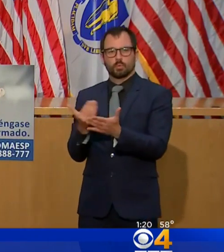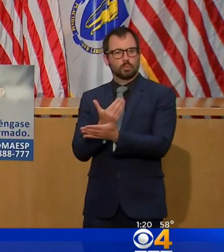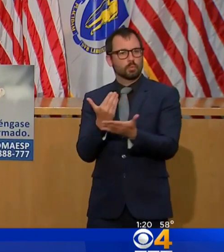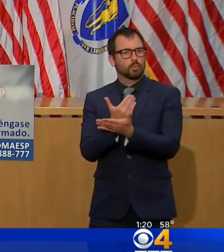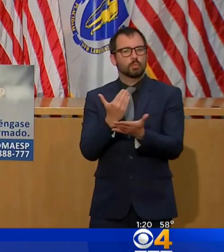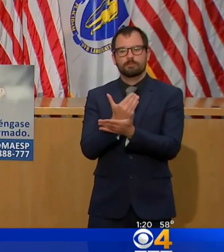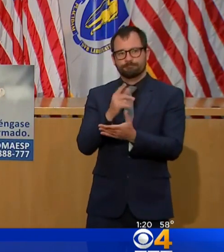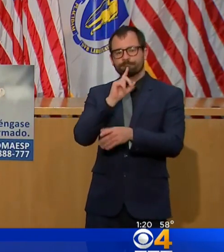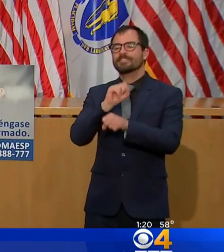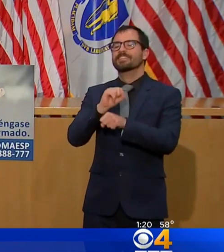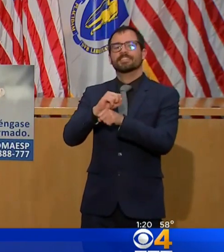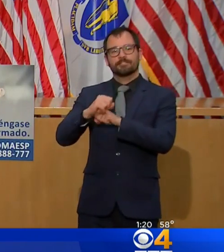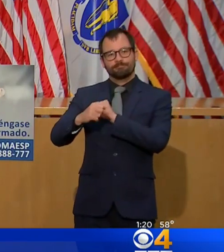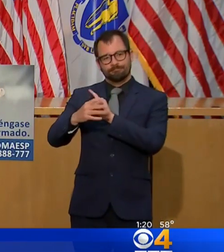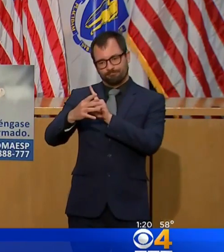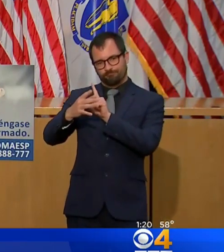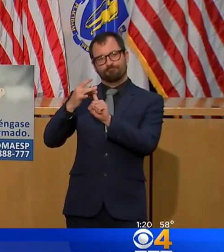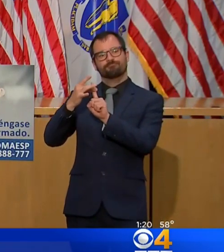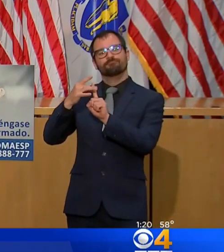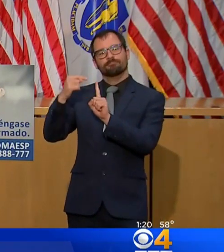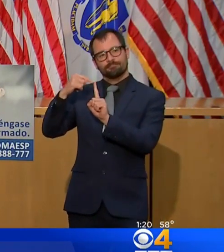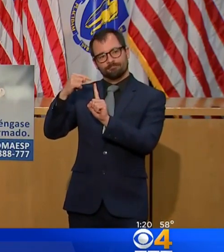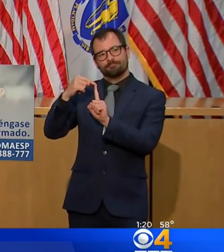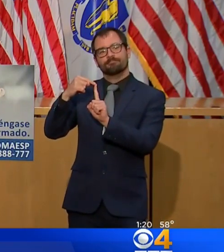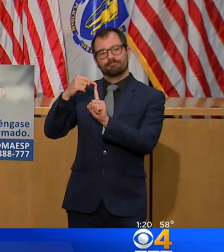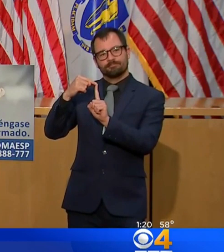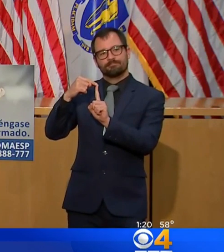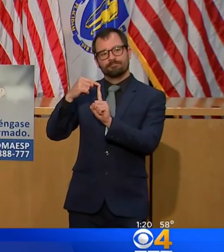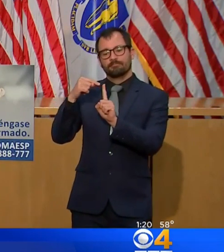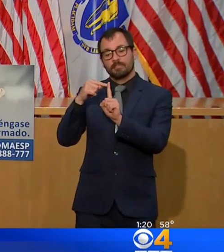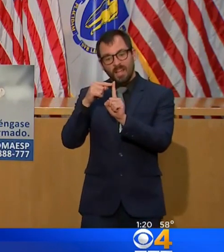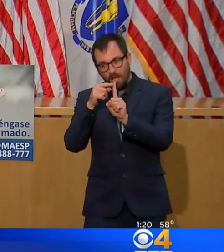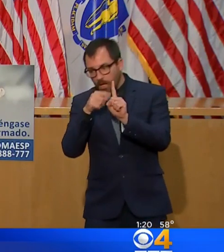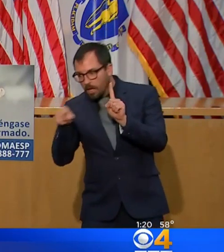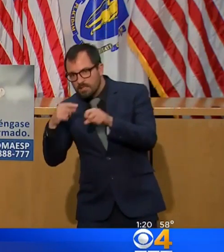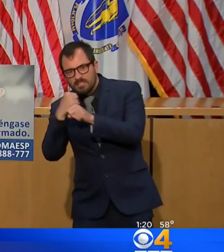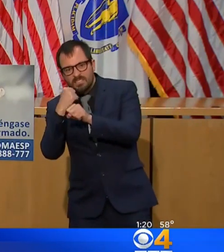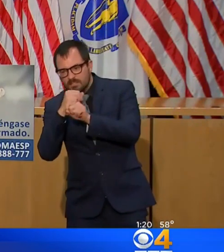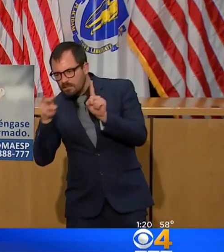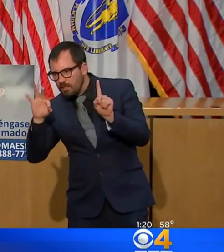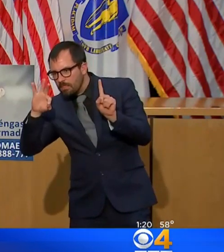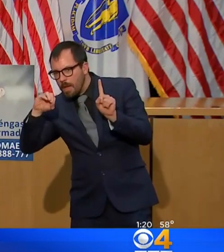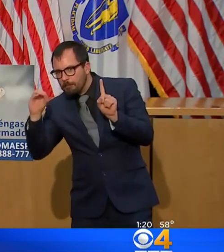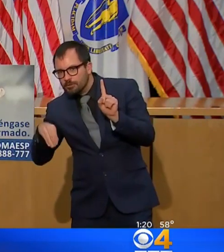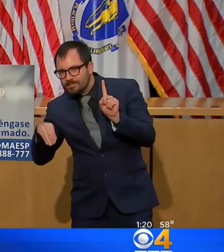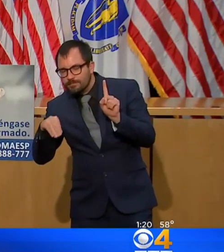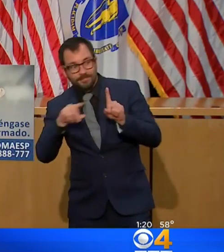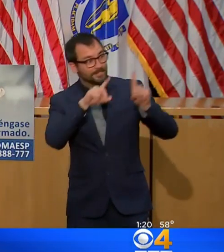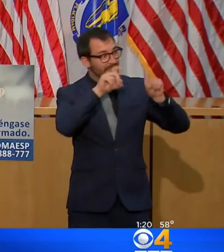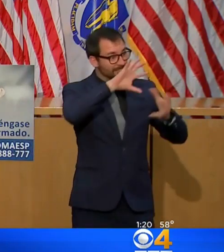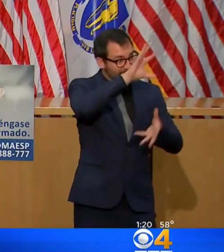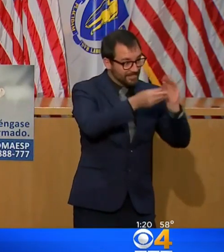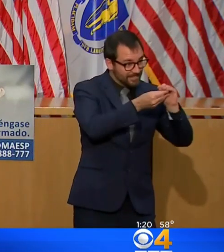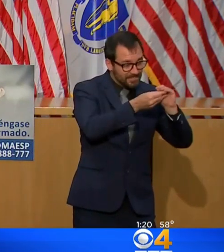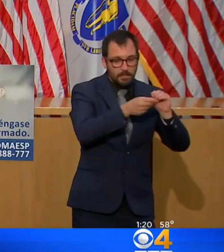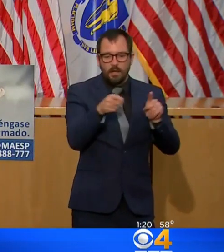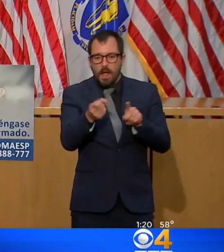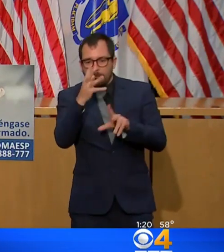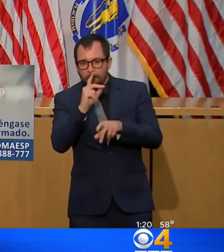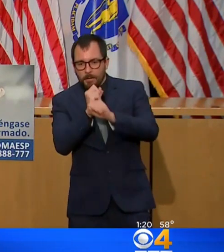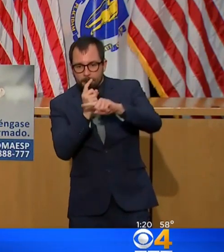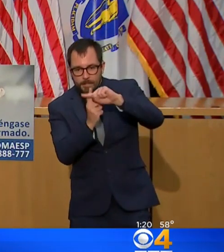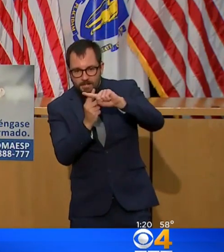total tests conducted coming back positive for the virus. That's obviously a pretty big drop from where we were a month ago.